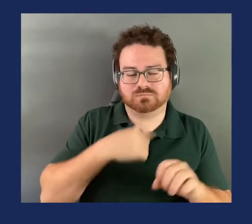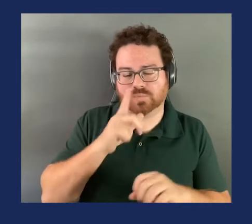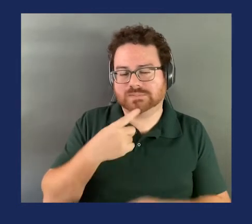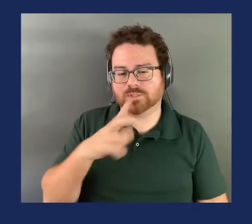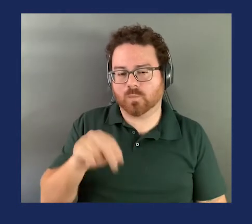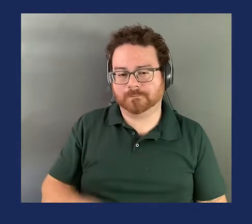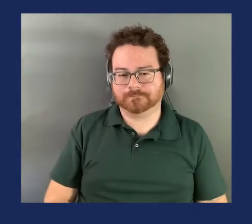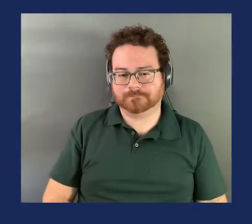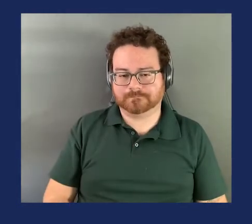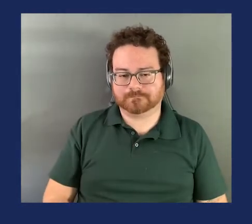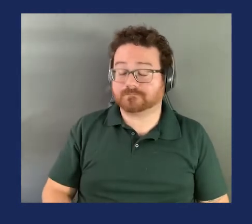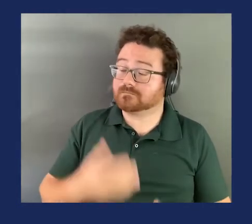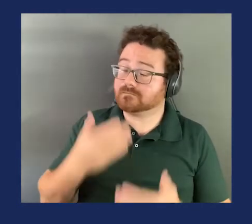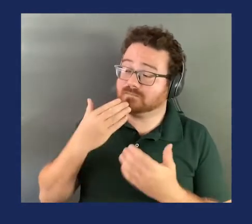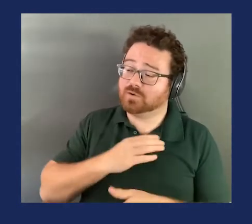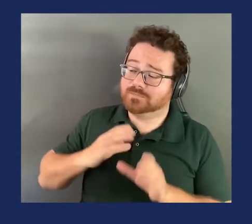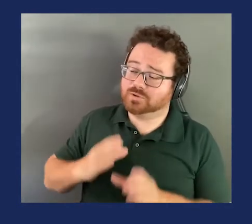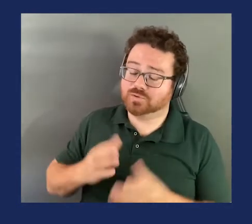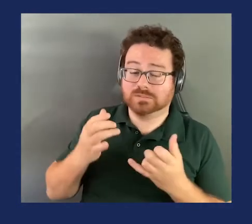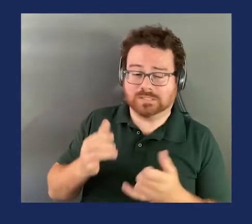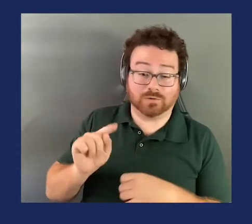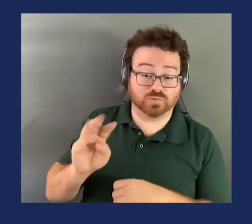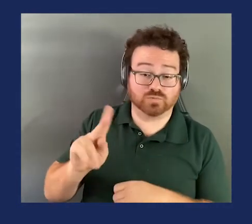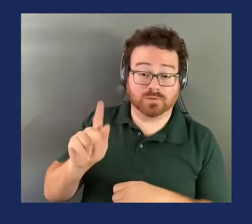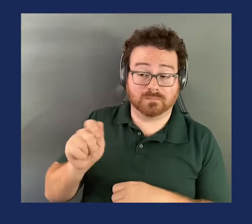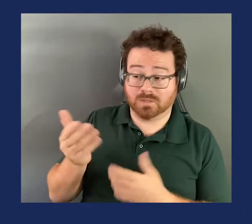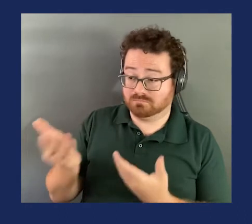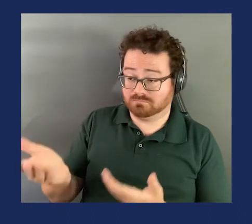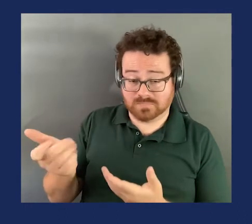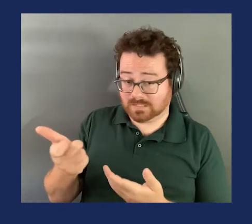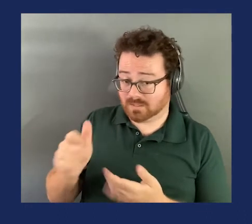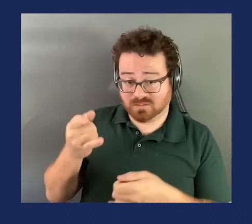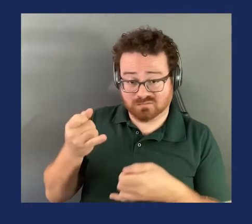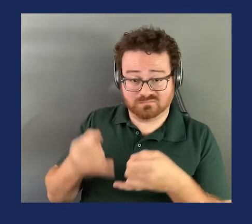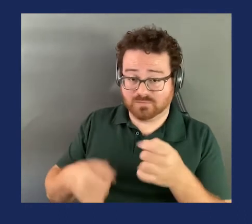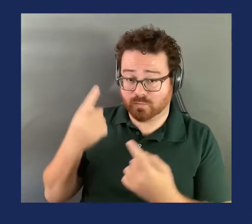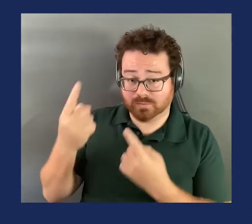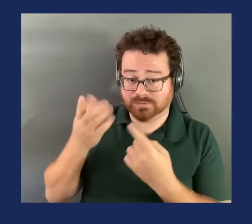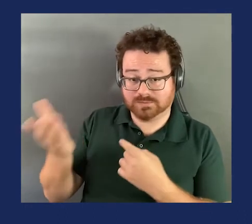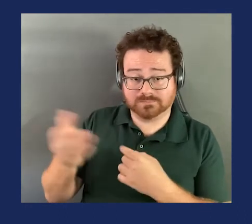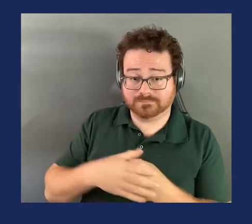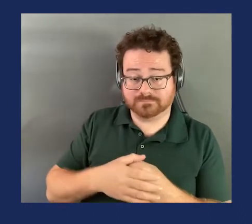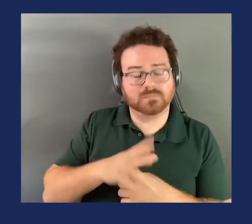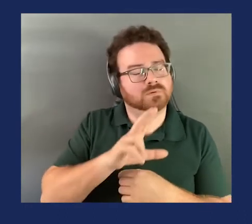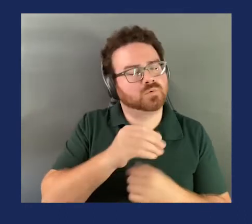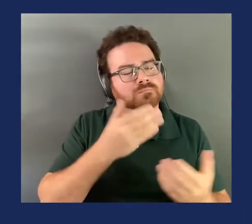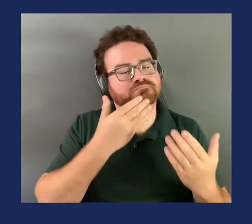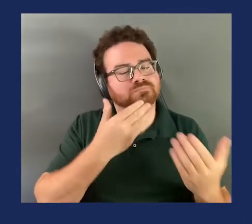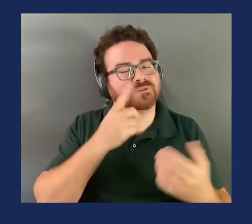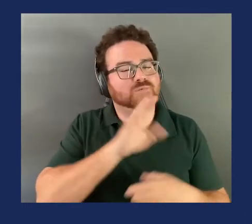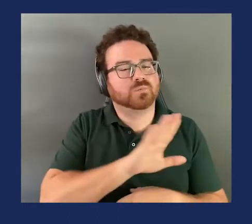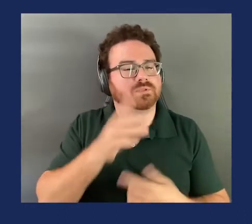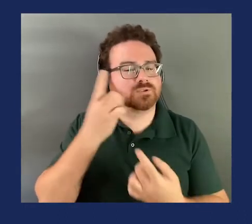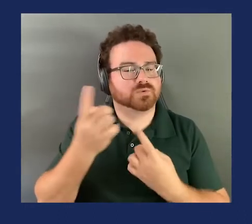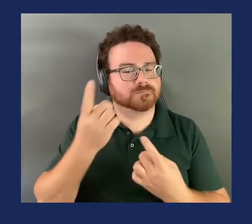Thank you, Commissioner. Turning back to you, Commissioner Trumka, if you have any final thoughts. No, just to thank you for the consideration.